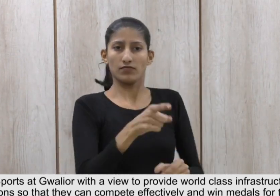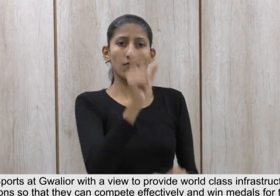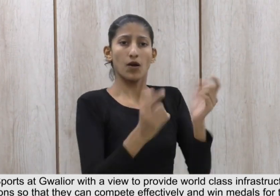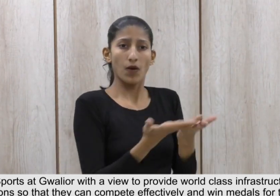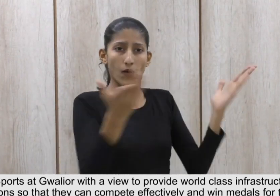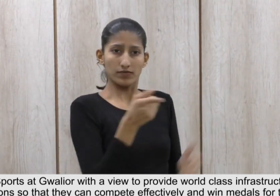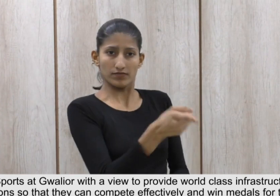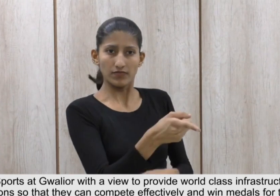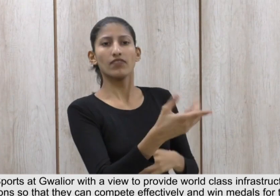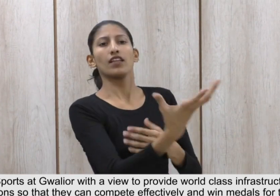for the country